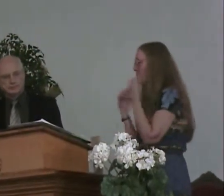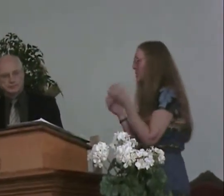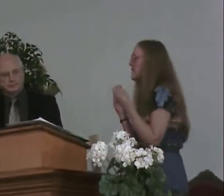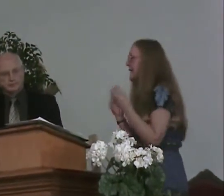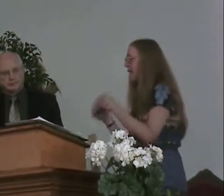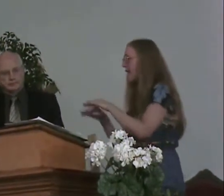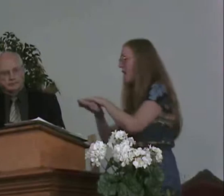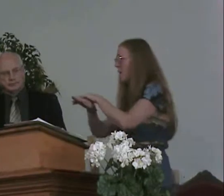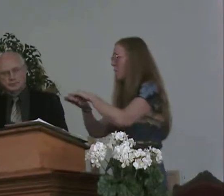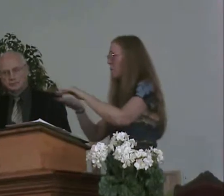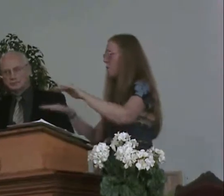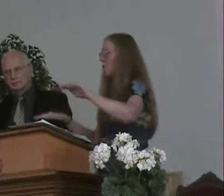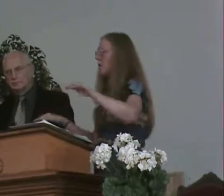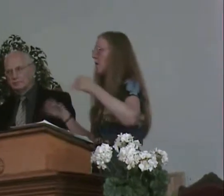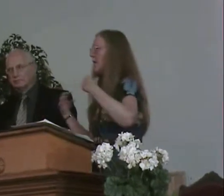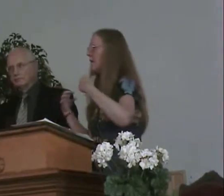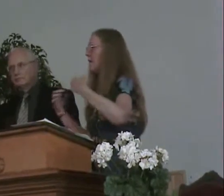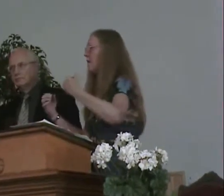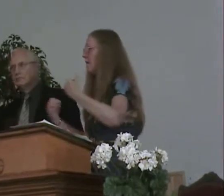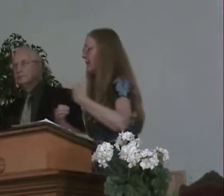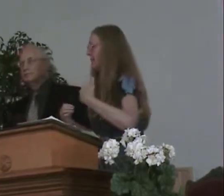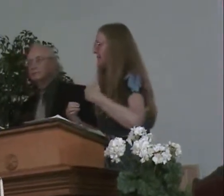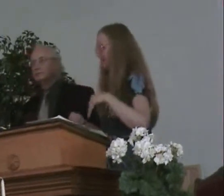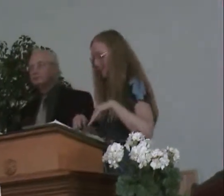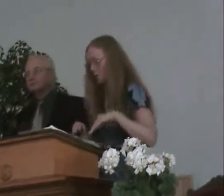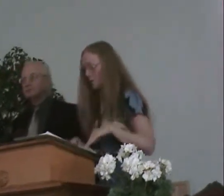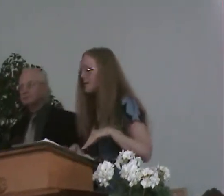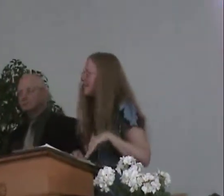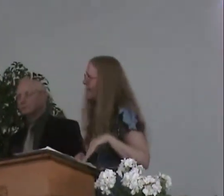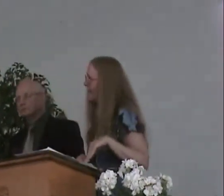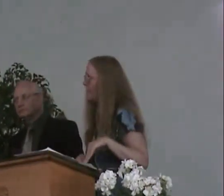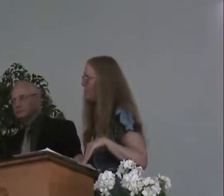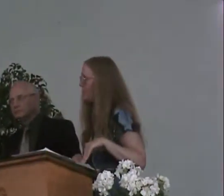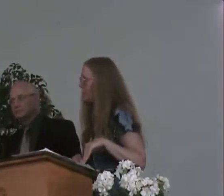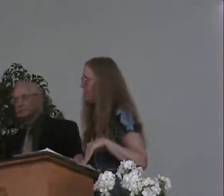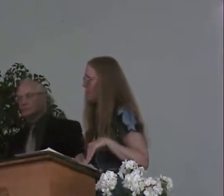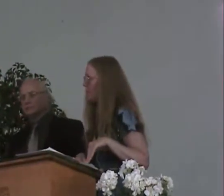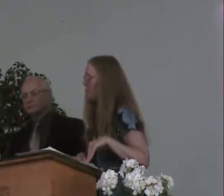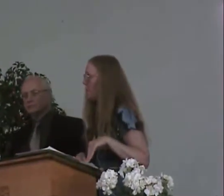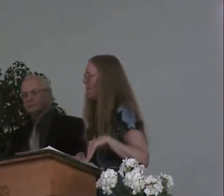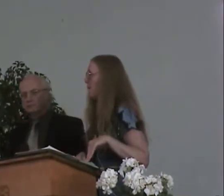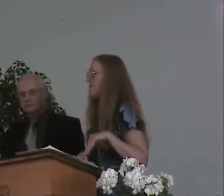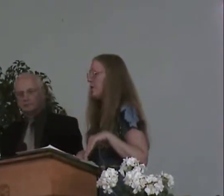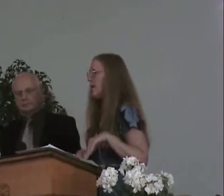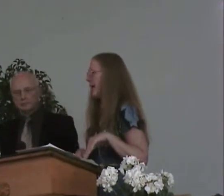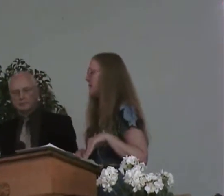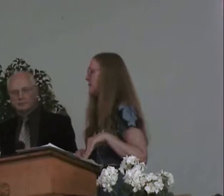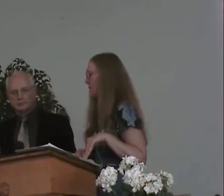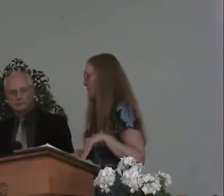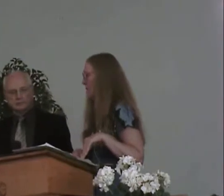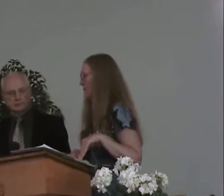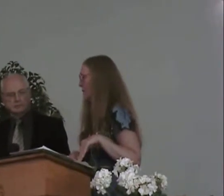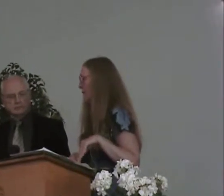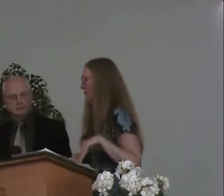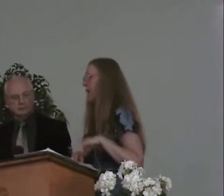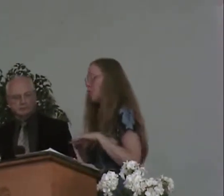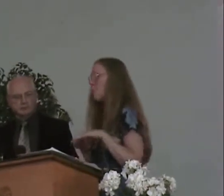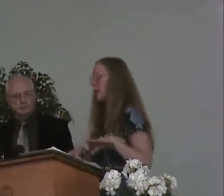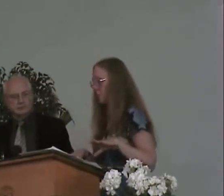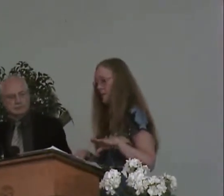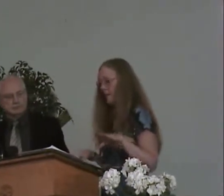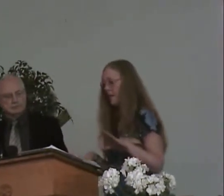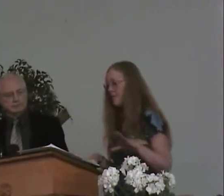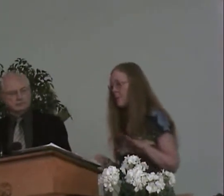eyes are focused on the worldly things that the Lord said he would prepare for, we are very apt to stumble. So,